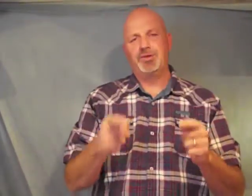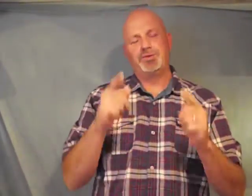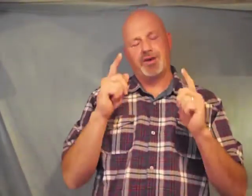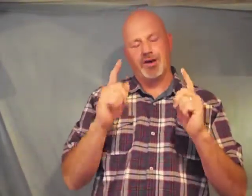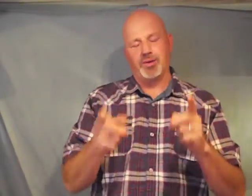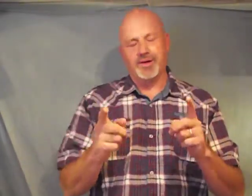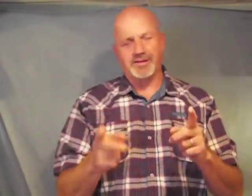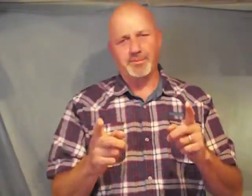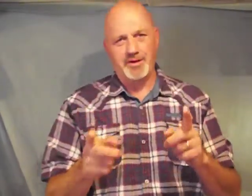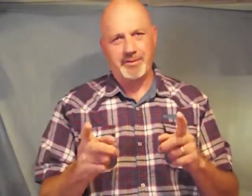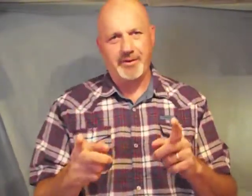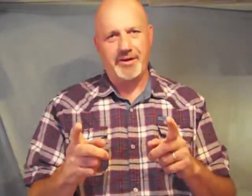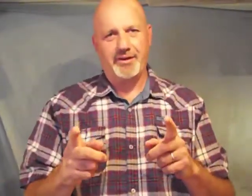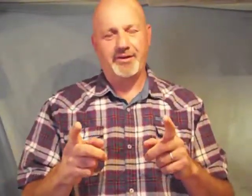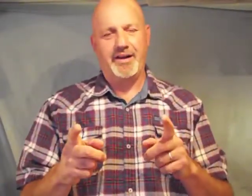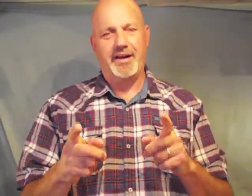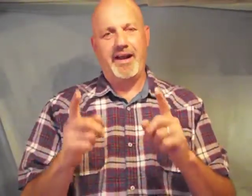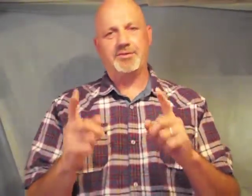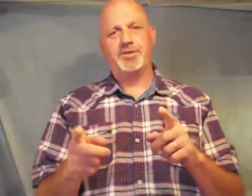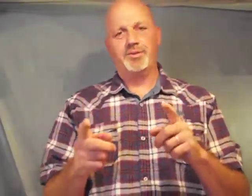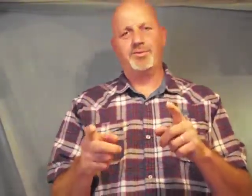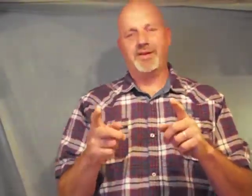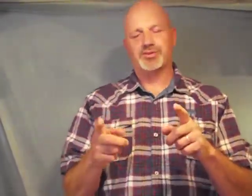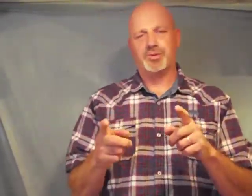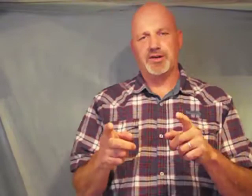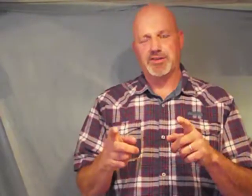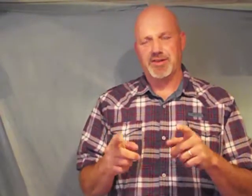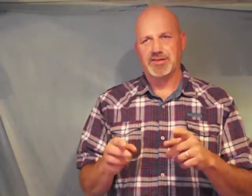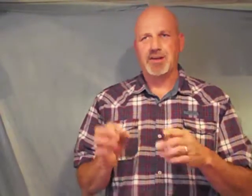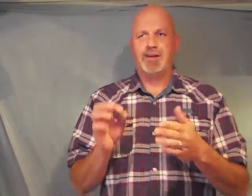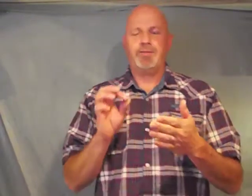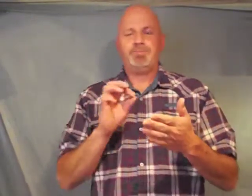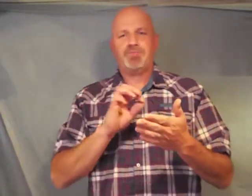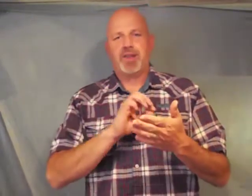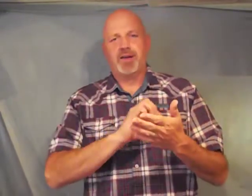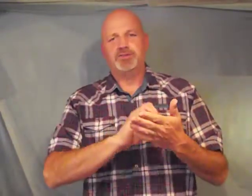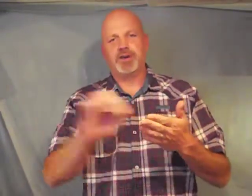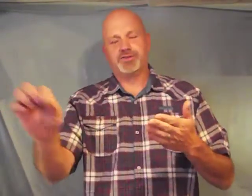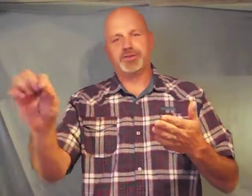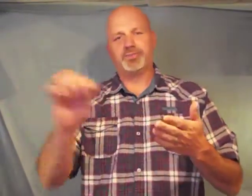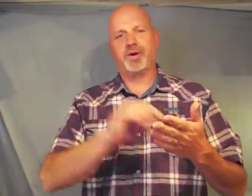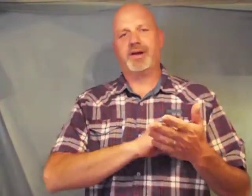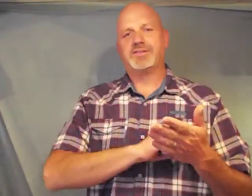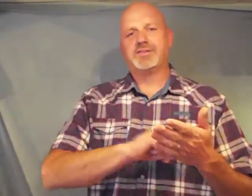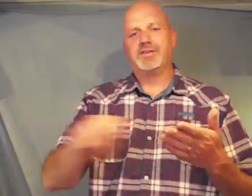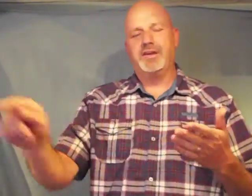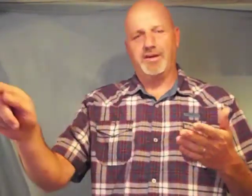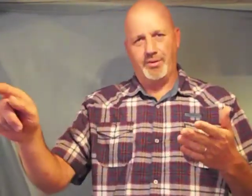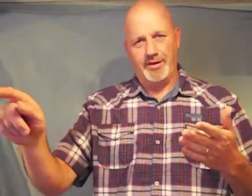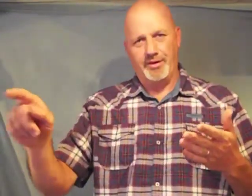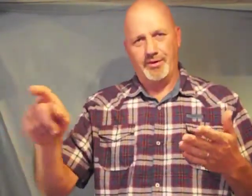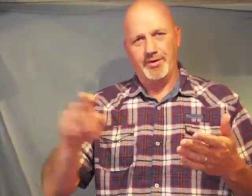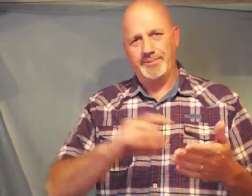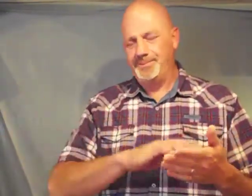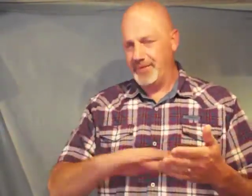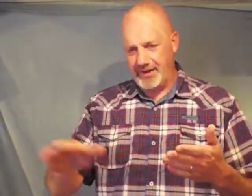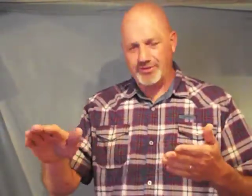to go look something up on the internet after you finish watching this Joseph Prince the anointing oil that's your